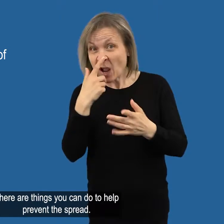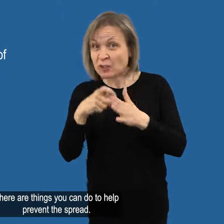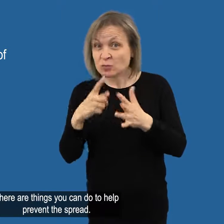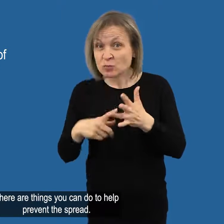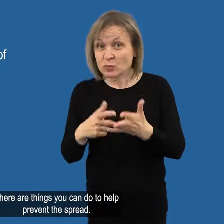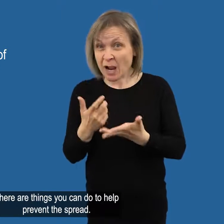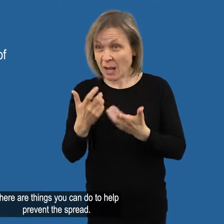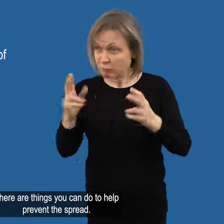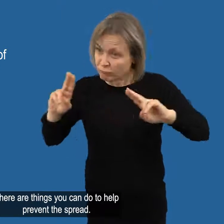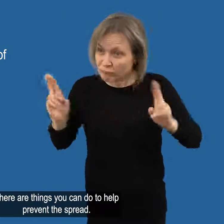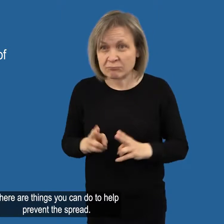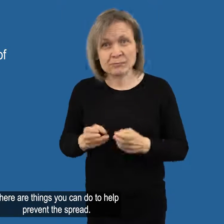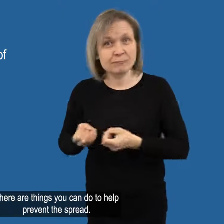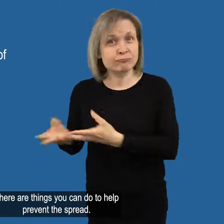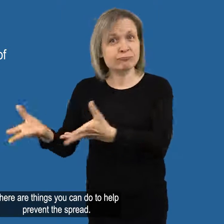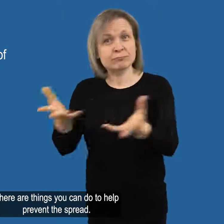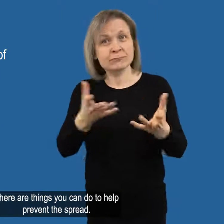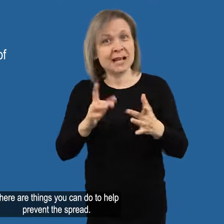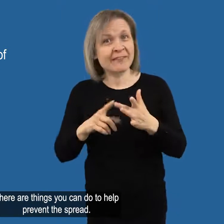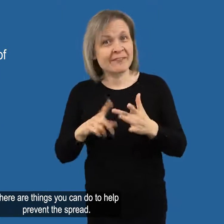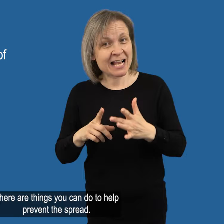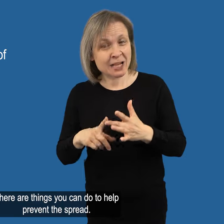There are things you can do to help prevent the spread